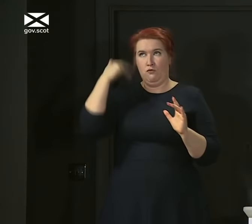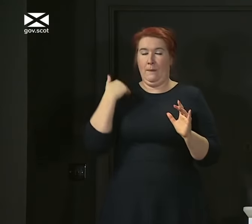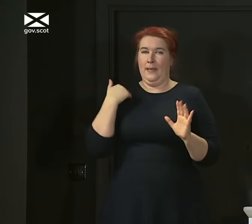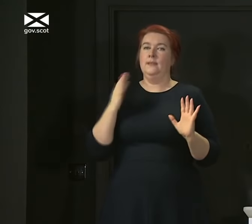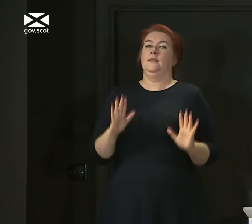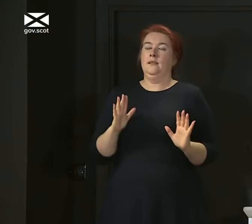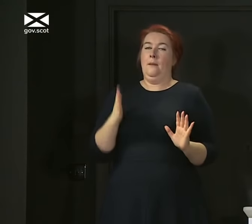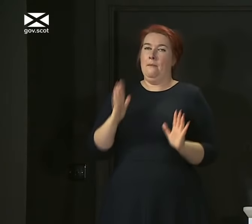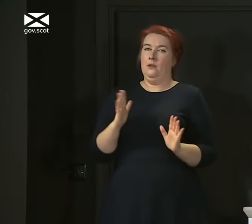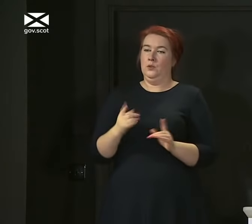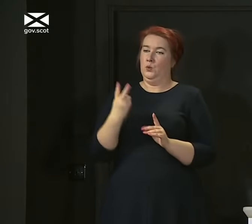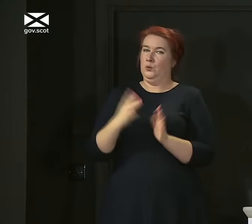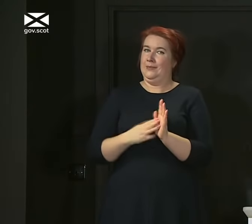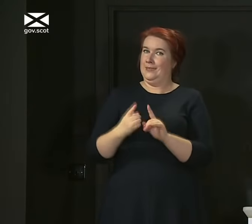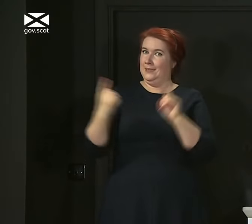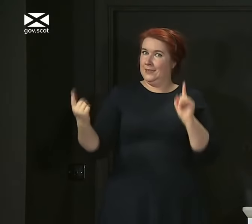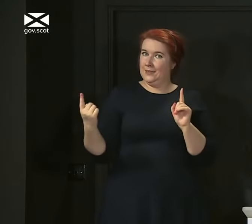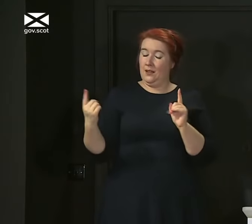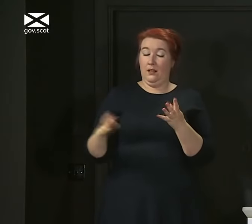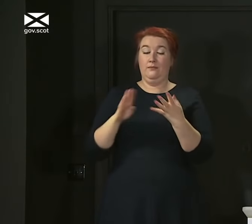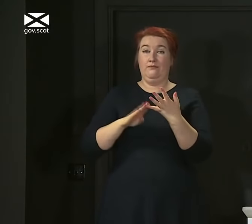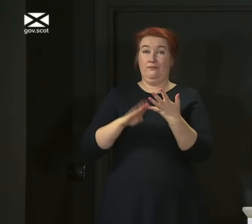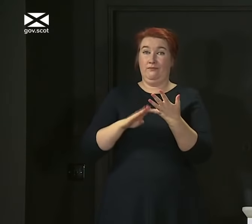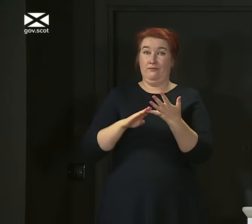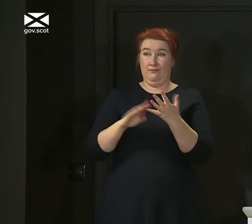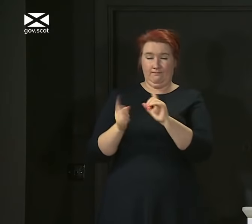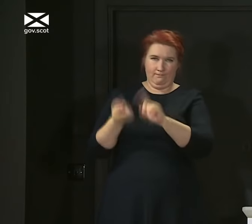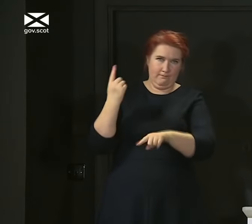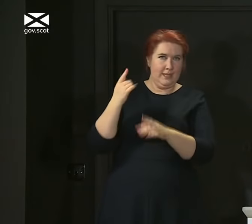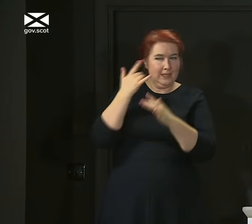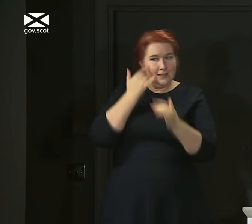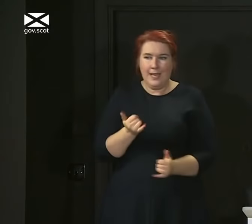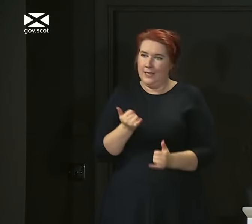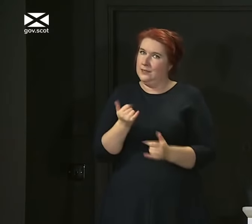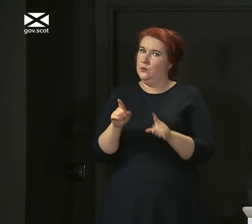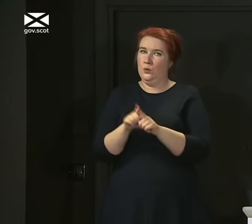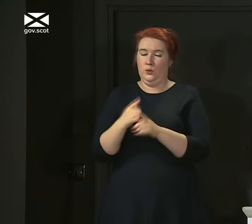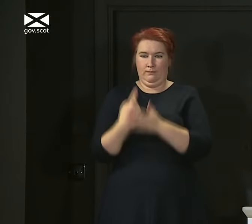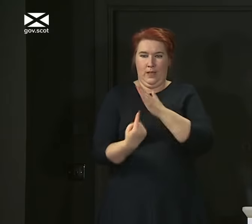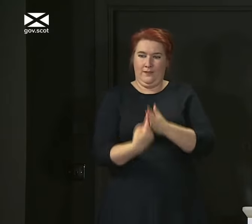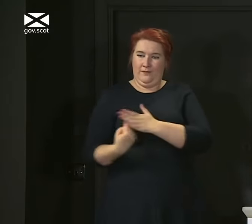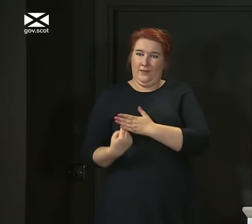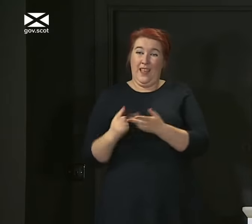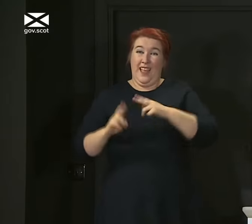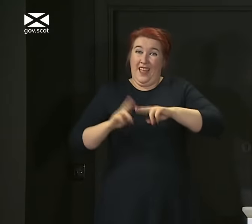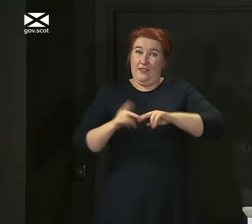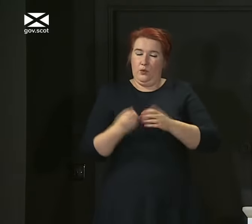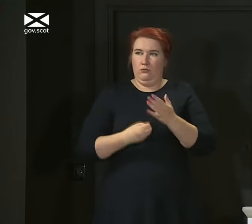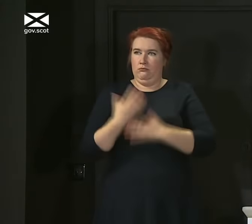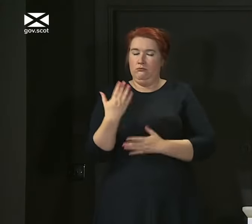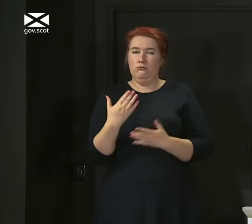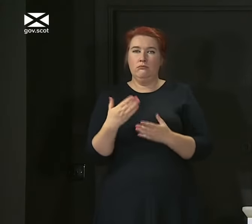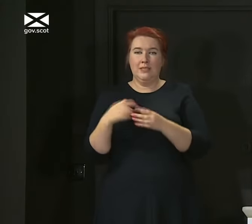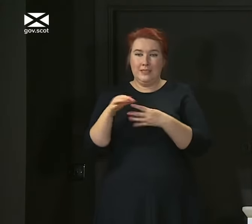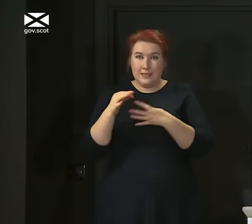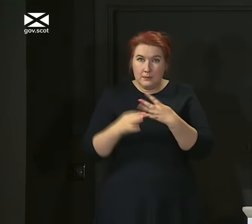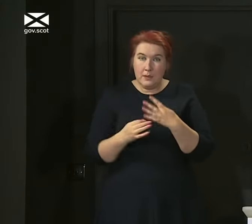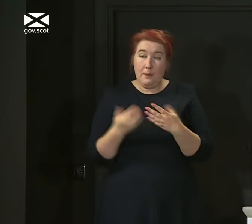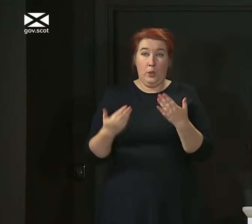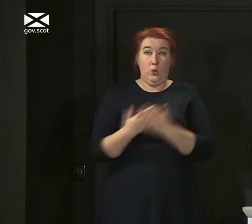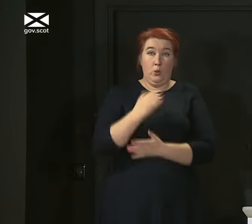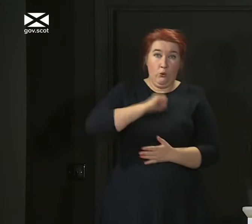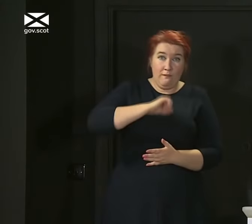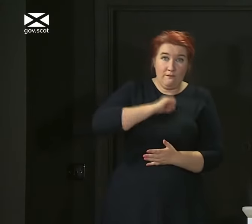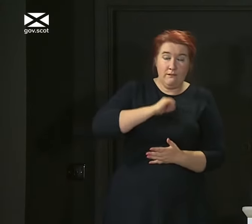that. And lastly, self-isolate and book a test if you have any of the symptoms of COVID. That is a new cough, a